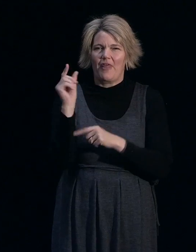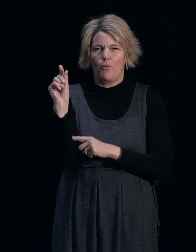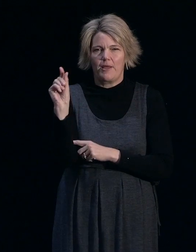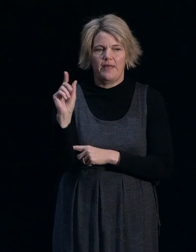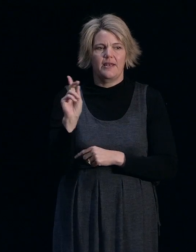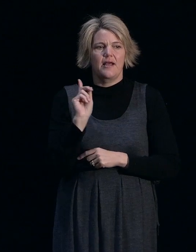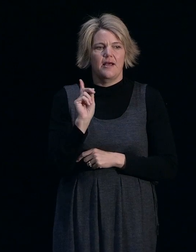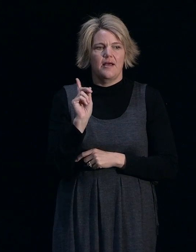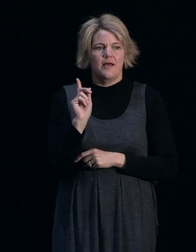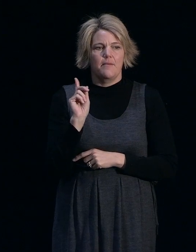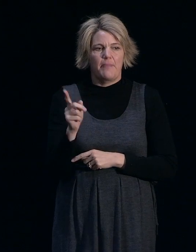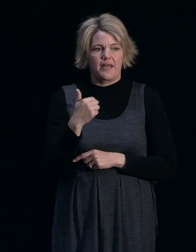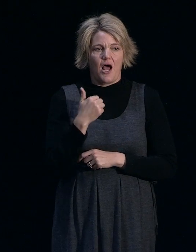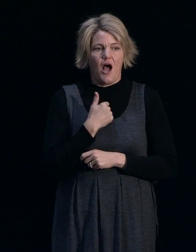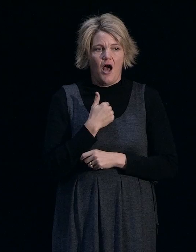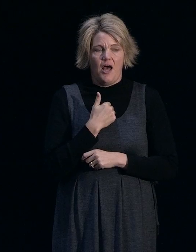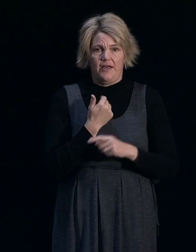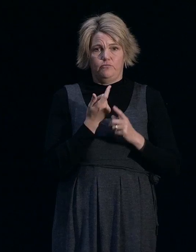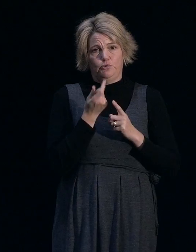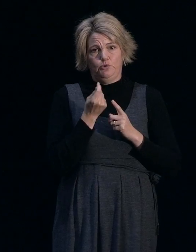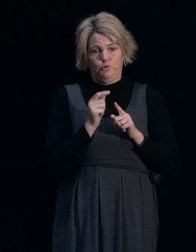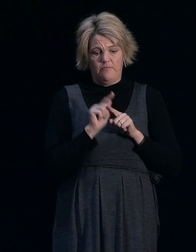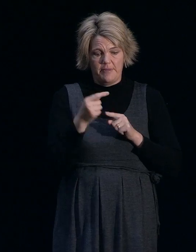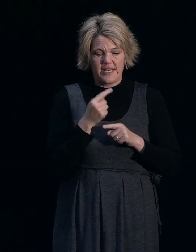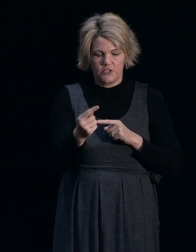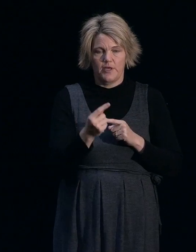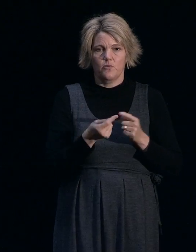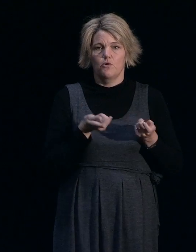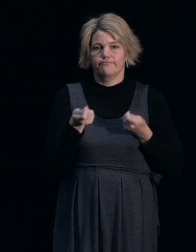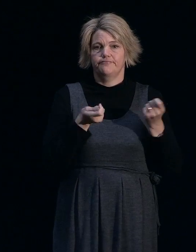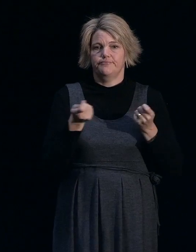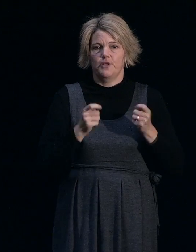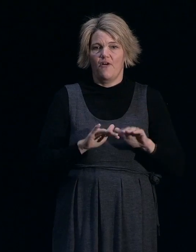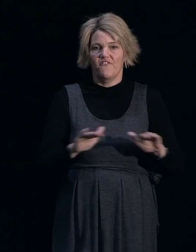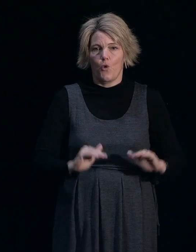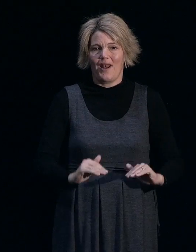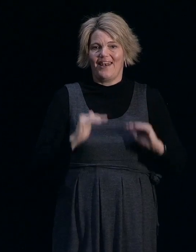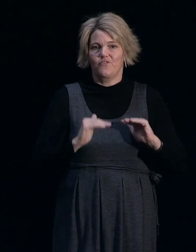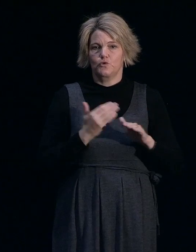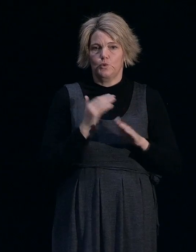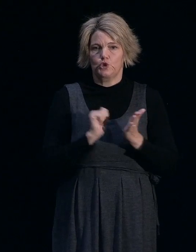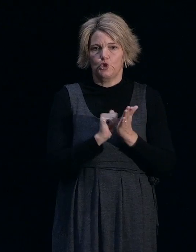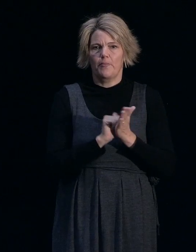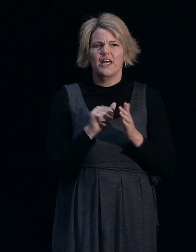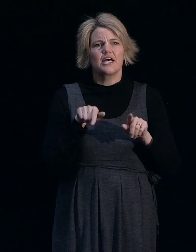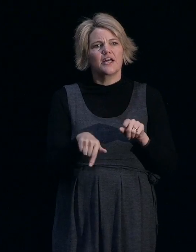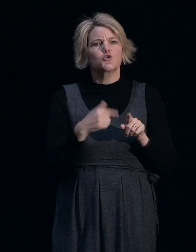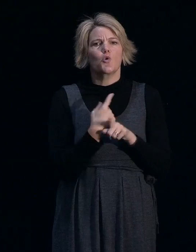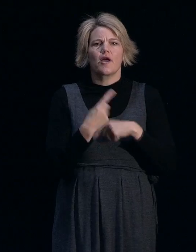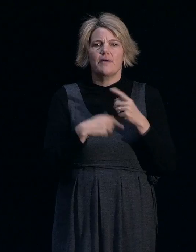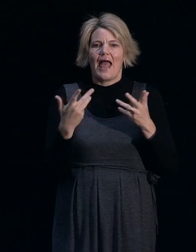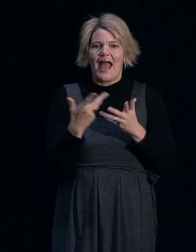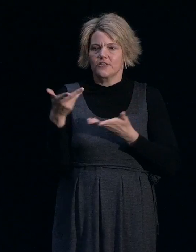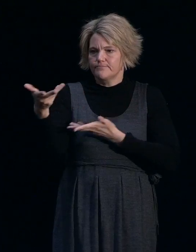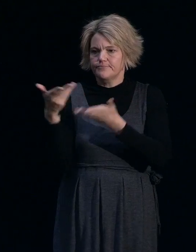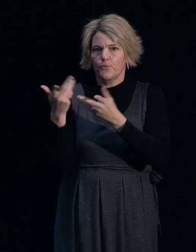facilitating a floor levels workshop sometime in the next week. And it's been billed as how to talk to your insurance company with regard to